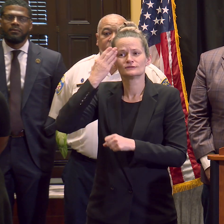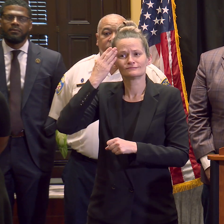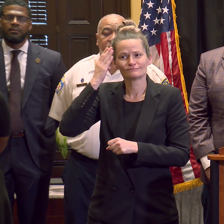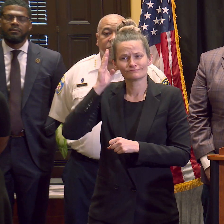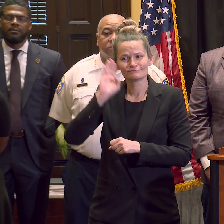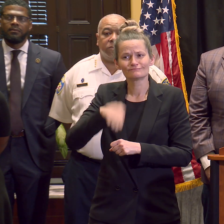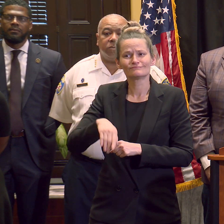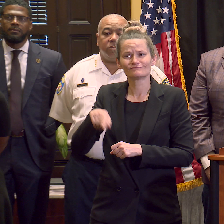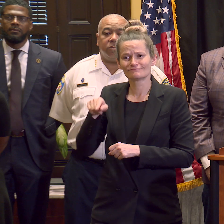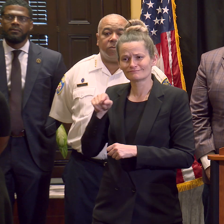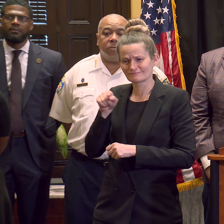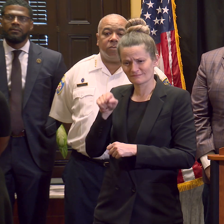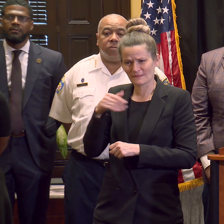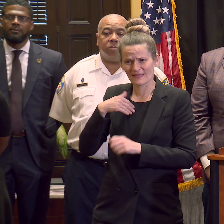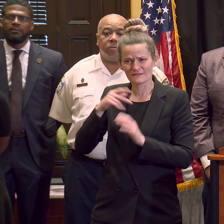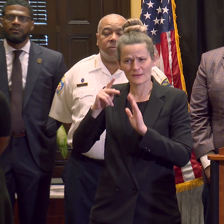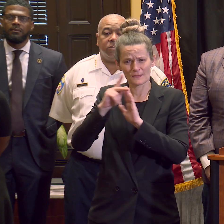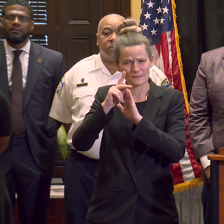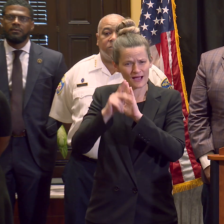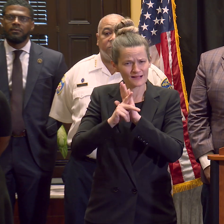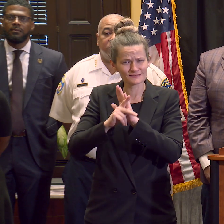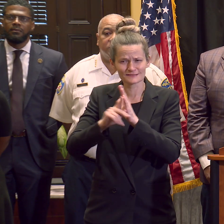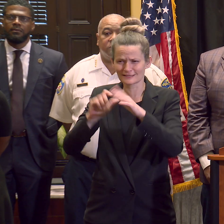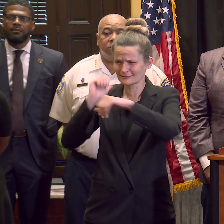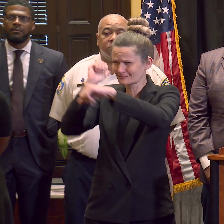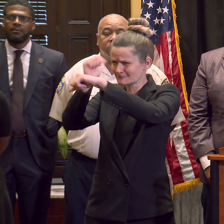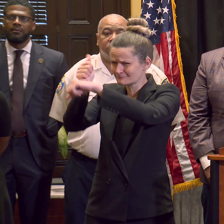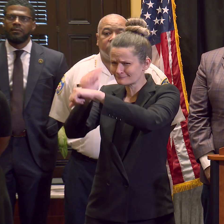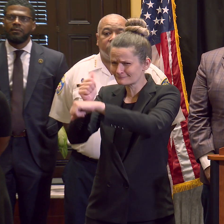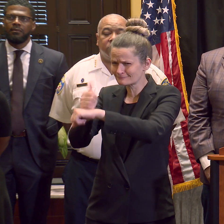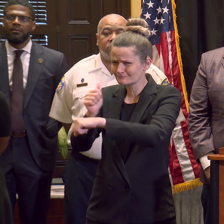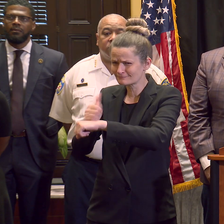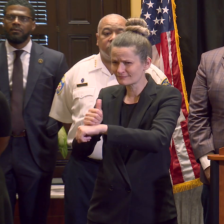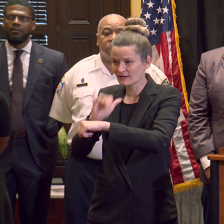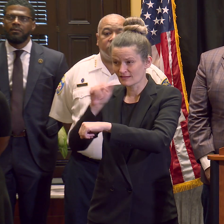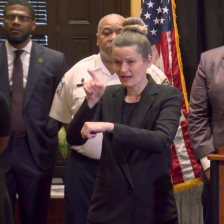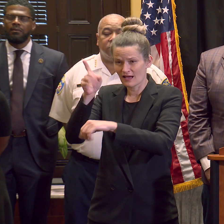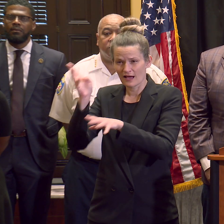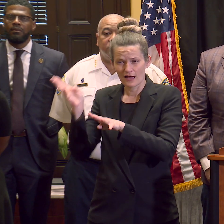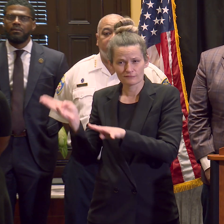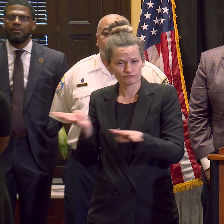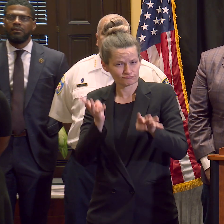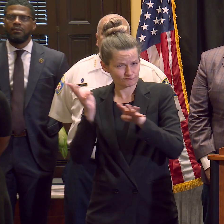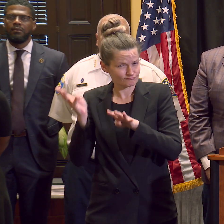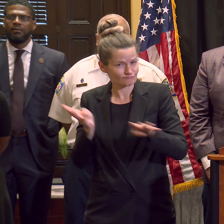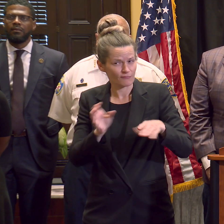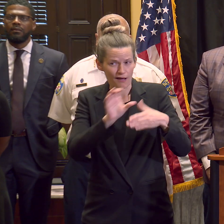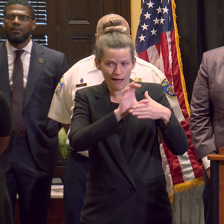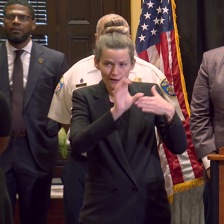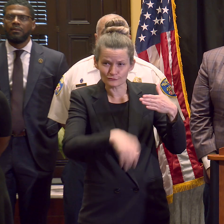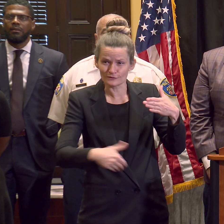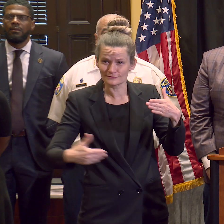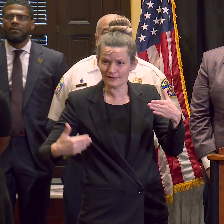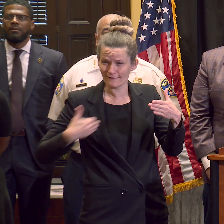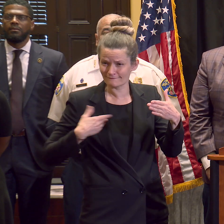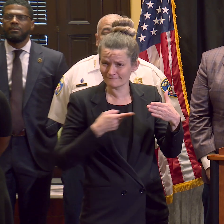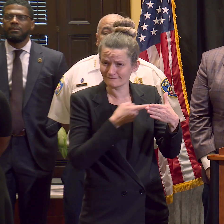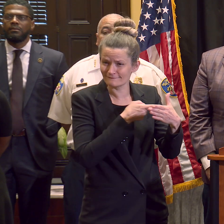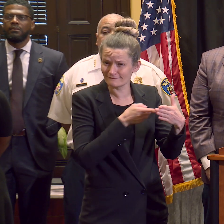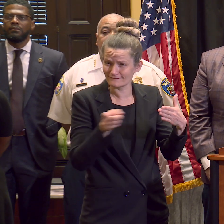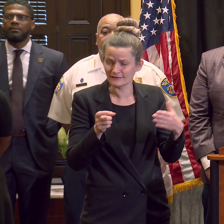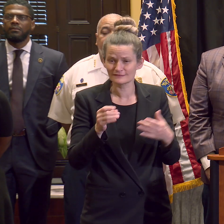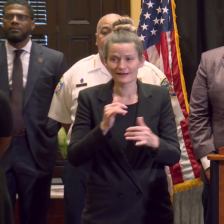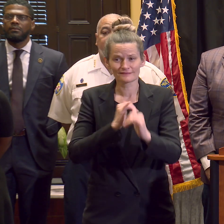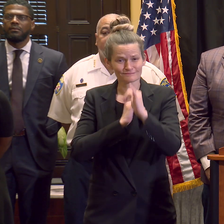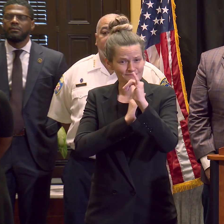policies of the past won't produce a sustainable outcomes for all Baltimoreans. Like me, he understands the importance